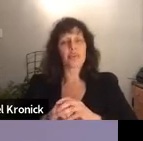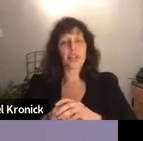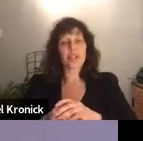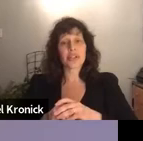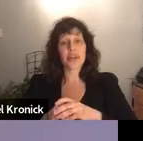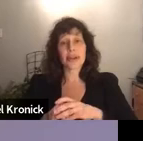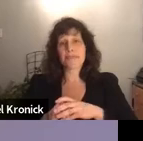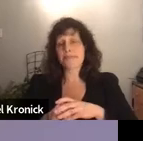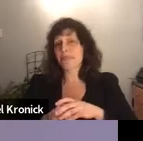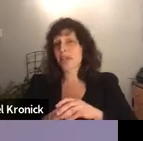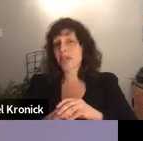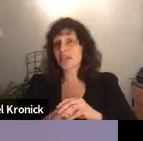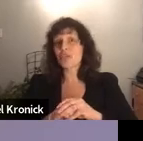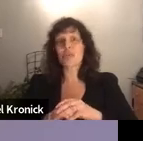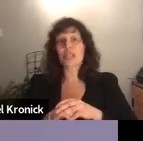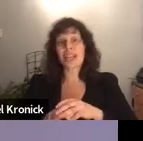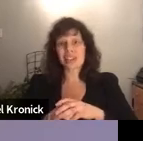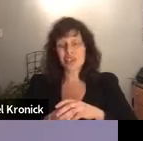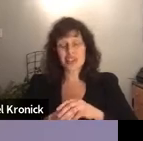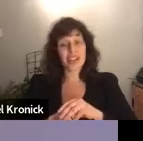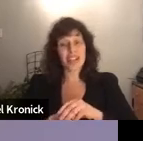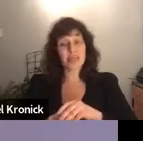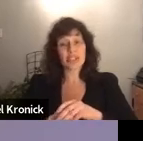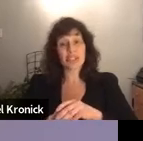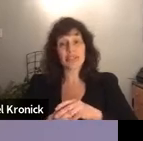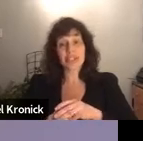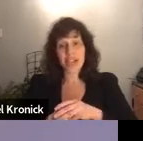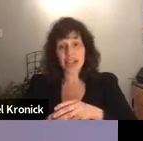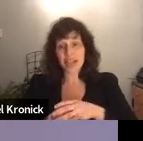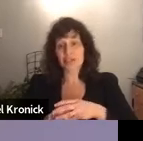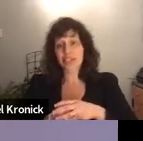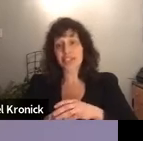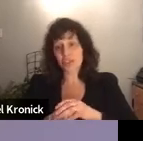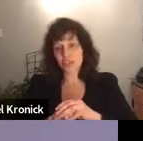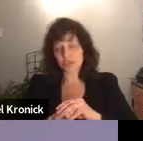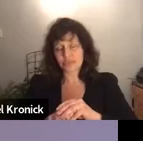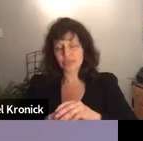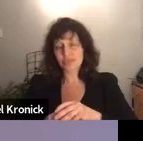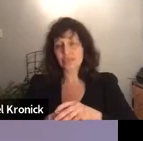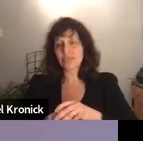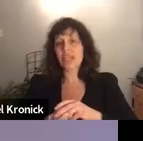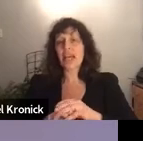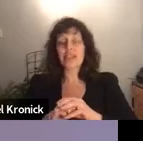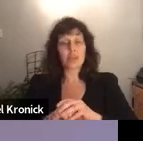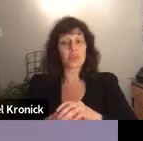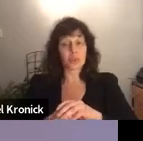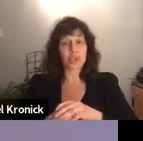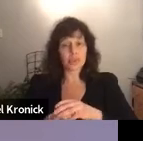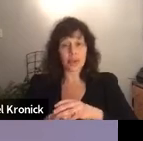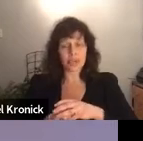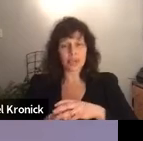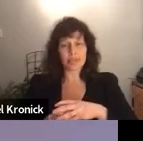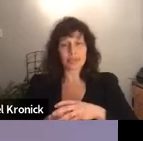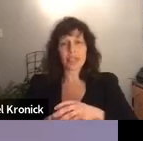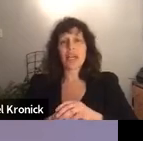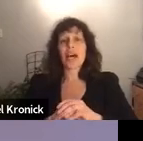other was extremely anxious, unable to leave the side of his teacher. And they were worried